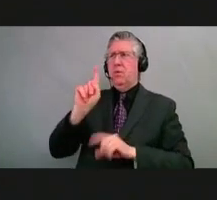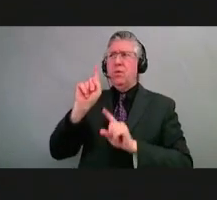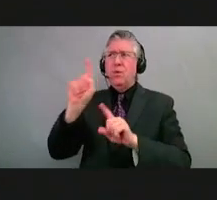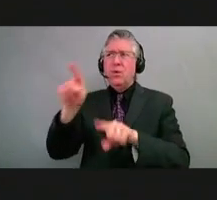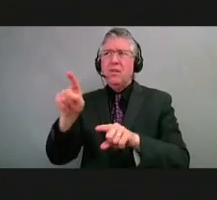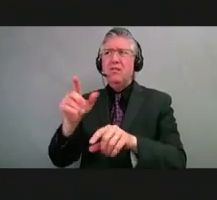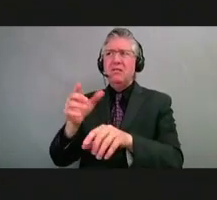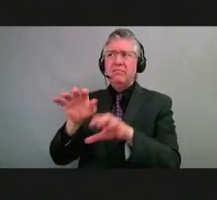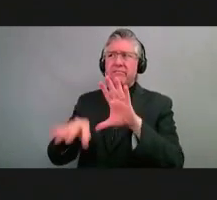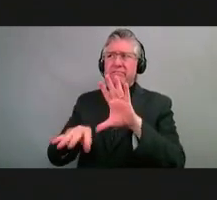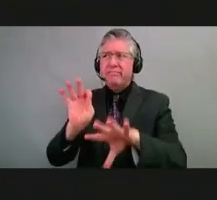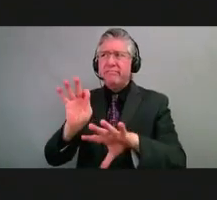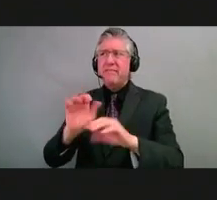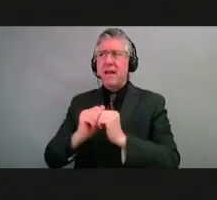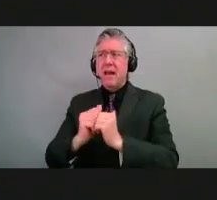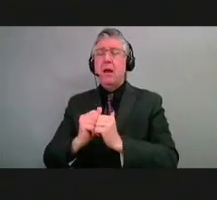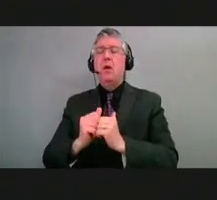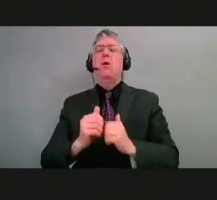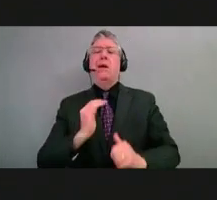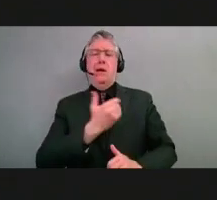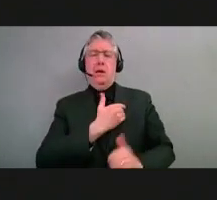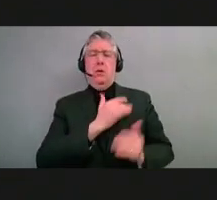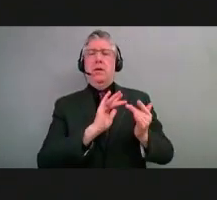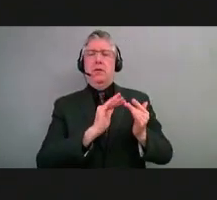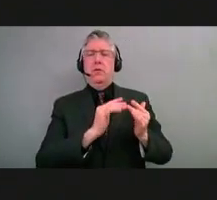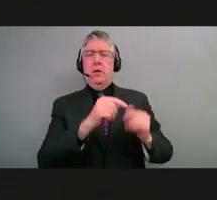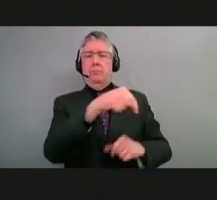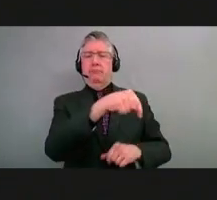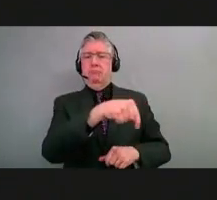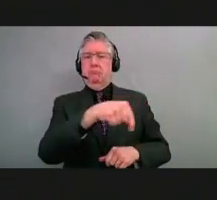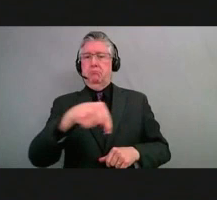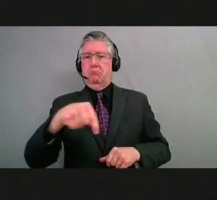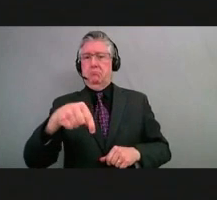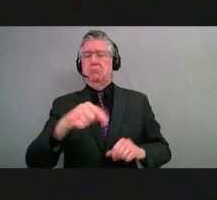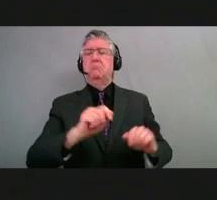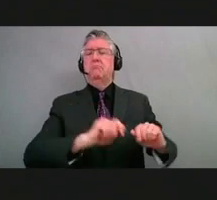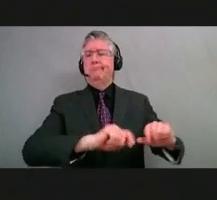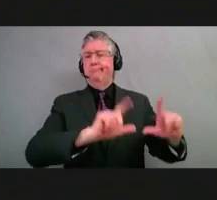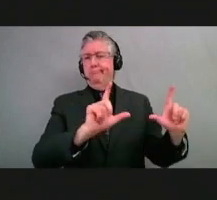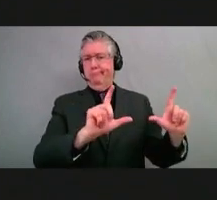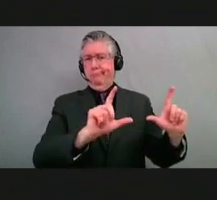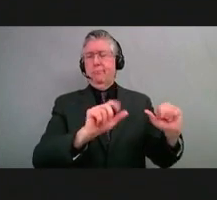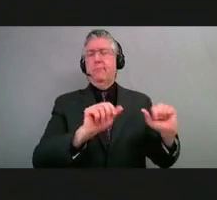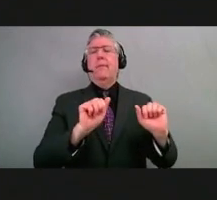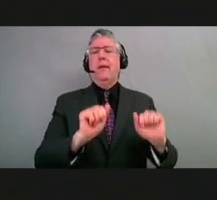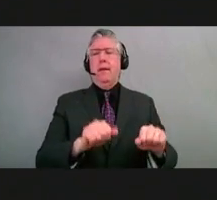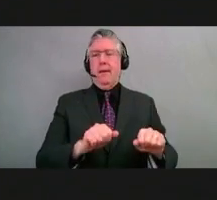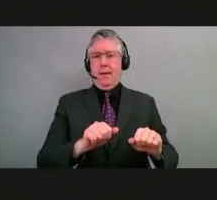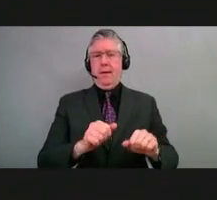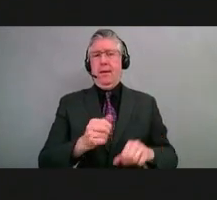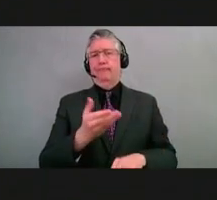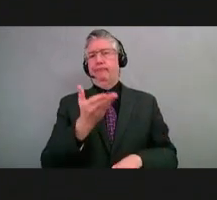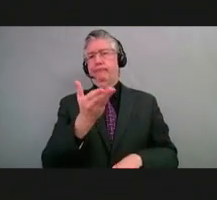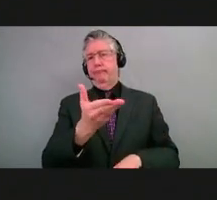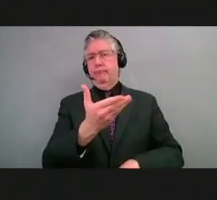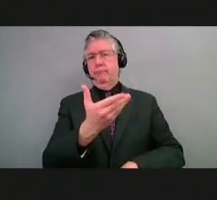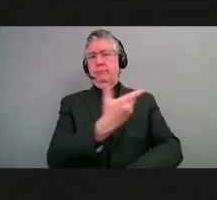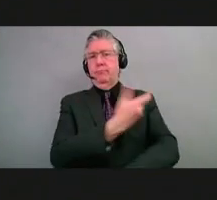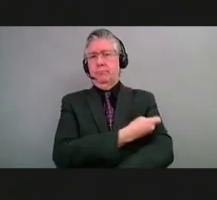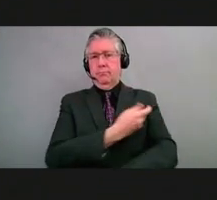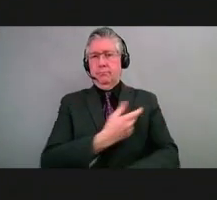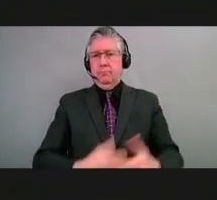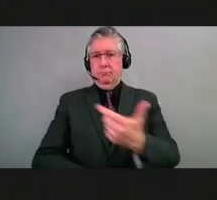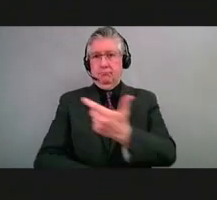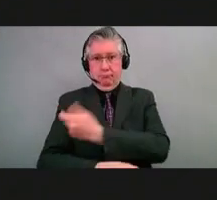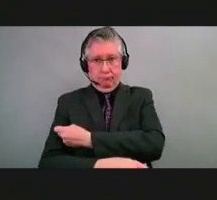you can go to our website. There are links there to providers to ensure that you know where you can get vaccinated. And for anybody who